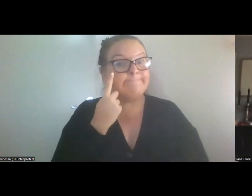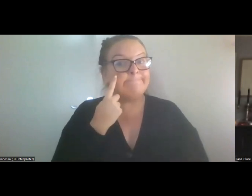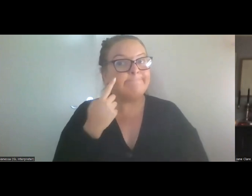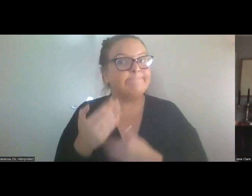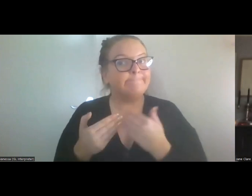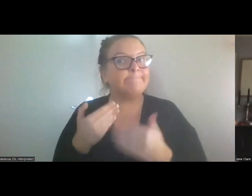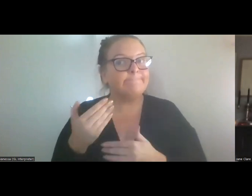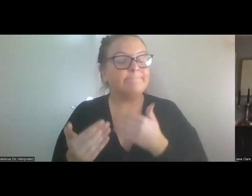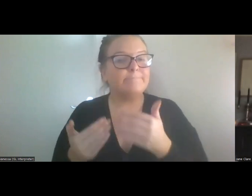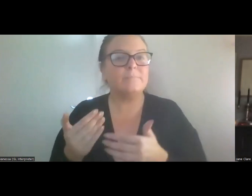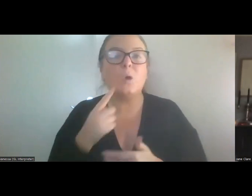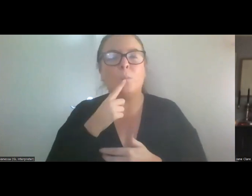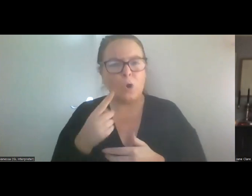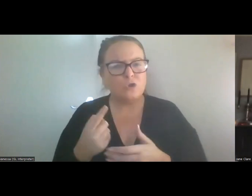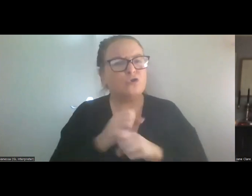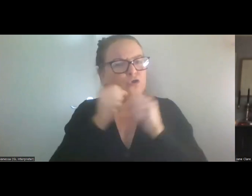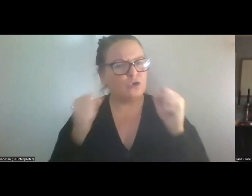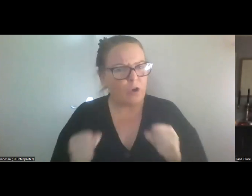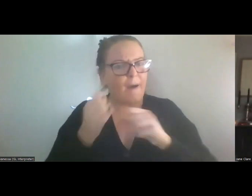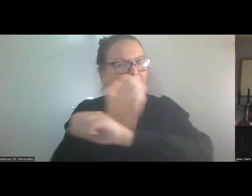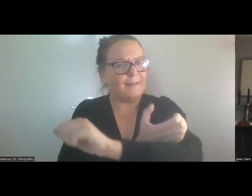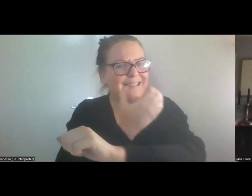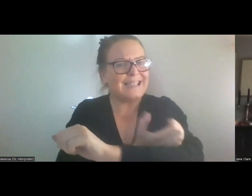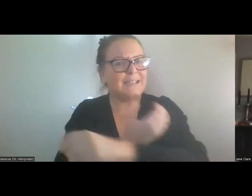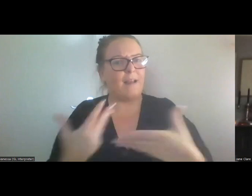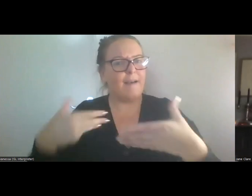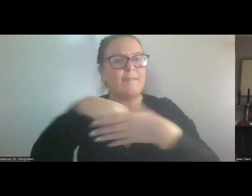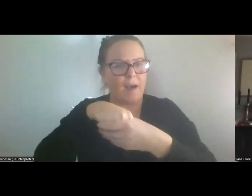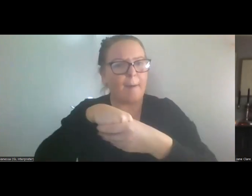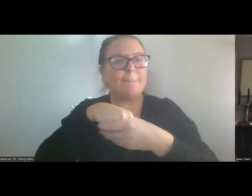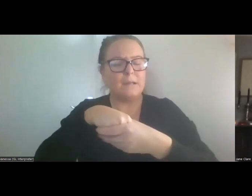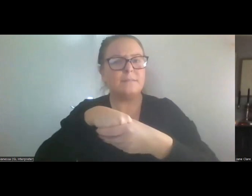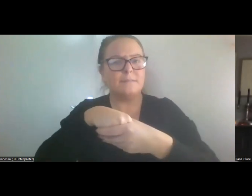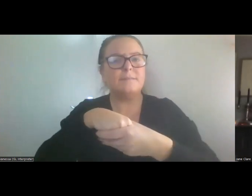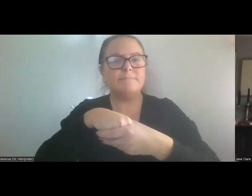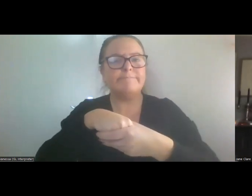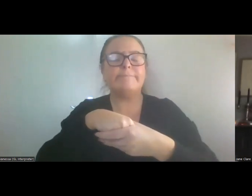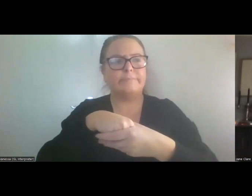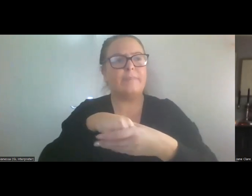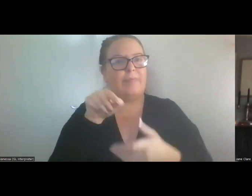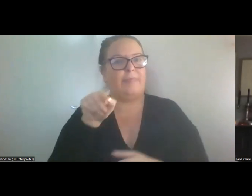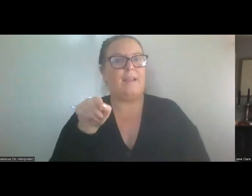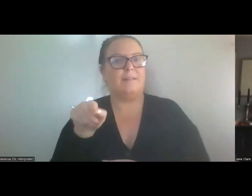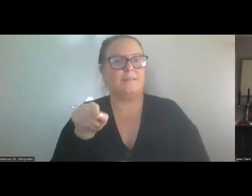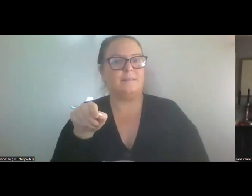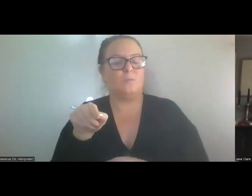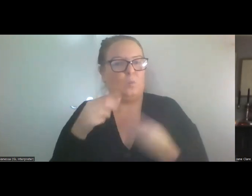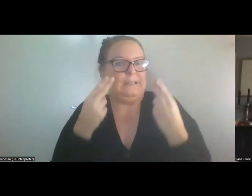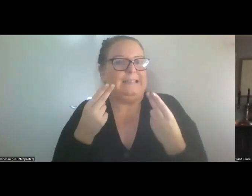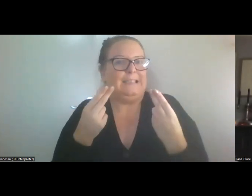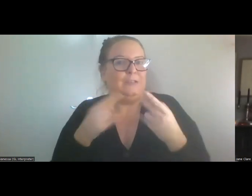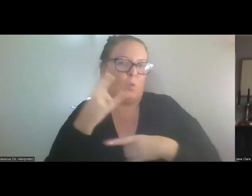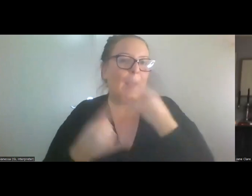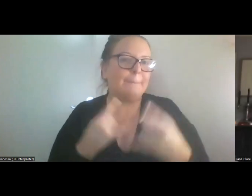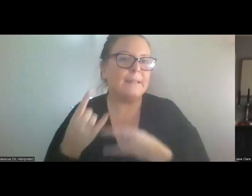strong, consistent involvement of disabled people in research, you know, that's where we're going and that's what we want to happen. And I